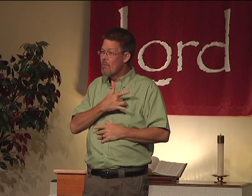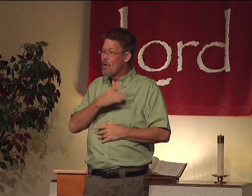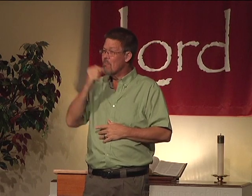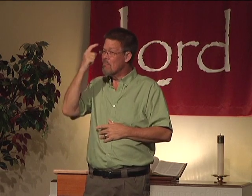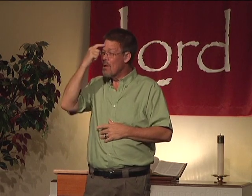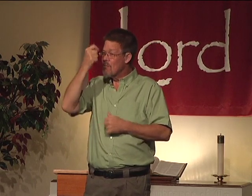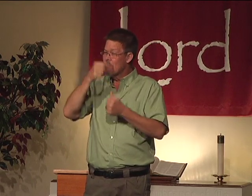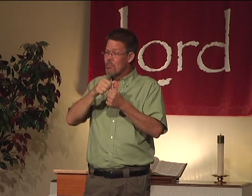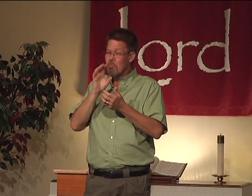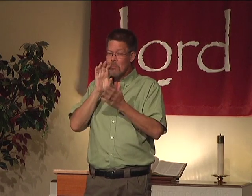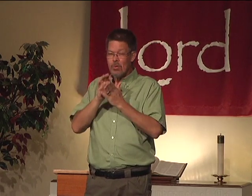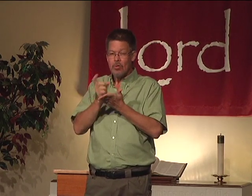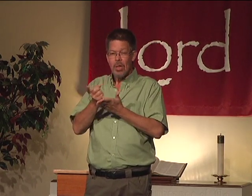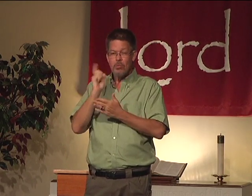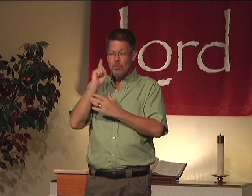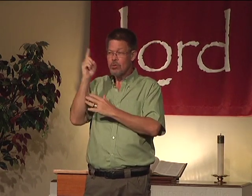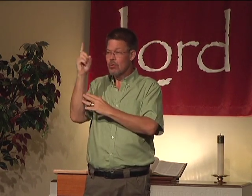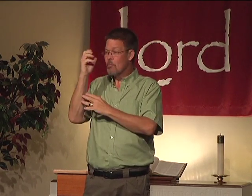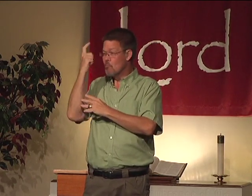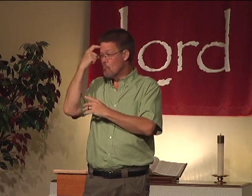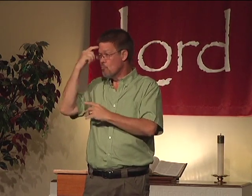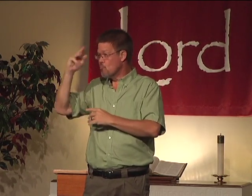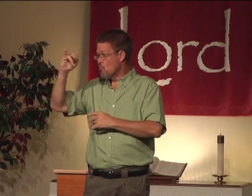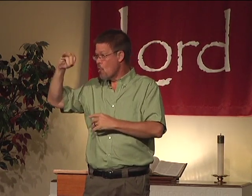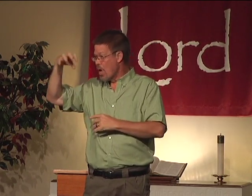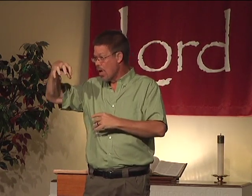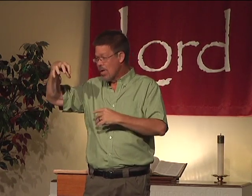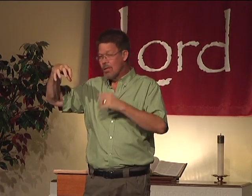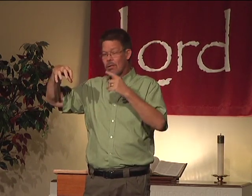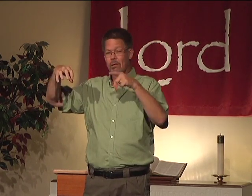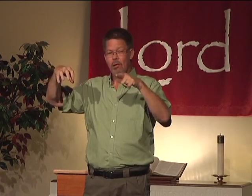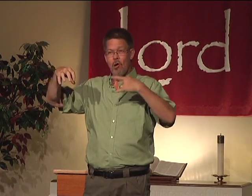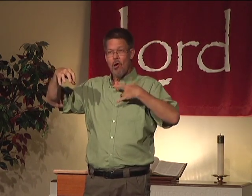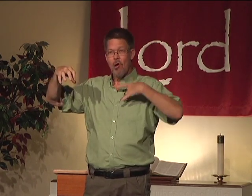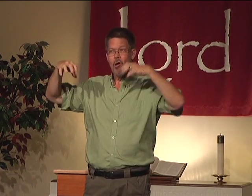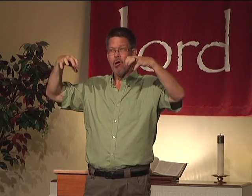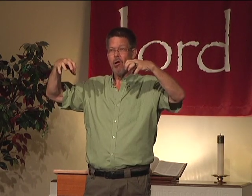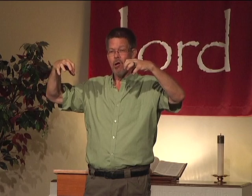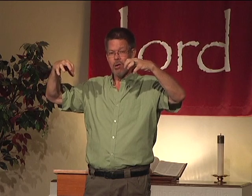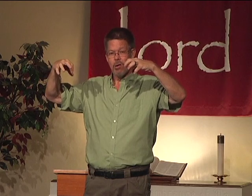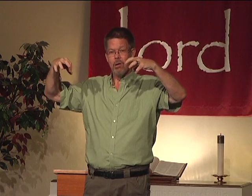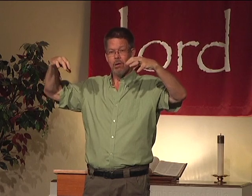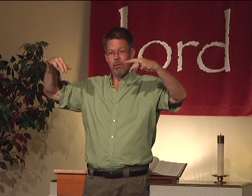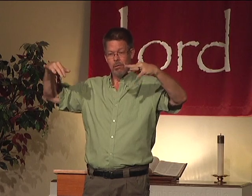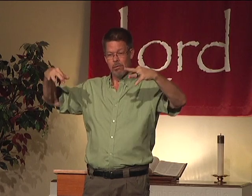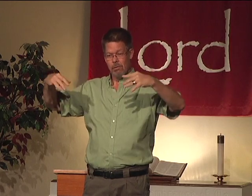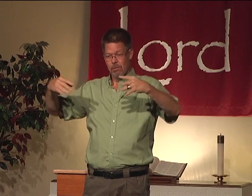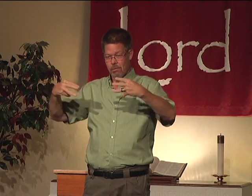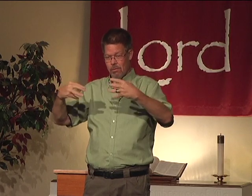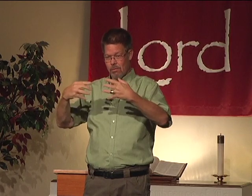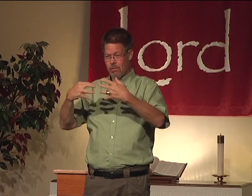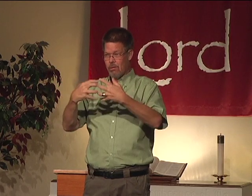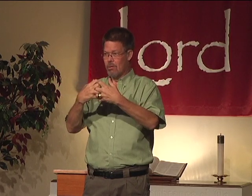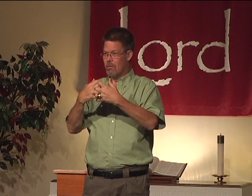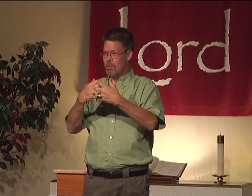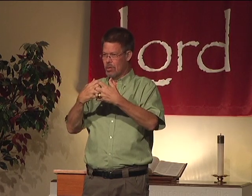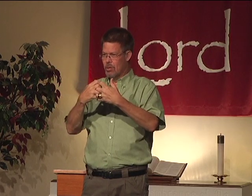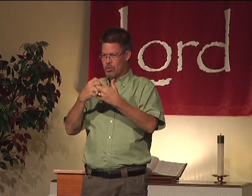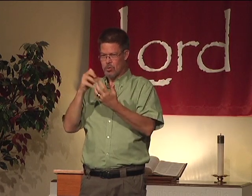And it comes from the hearts and minds. Remember that picture I showed you last week with the heart and the brain and how it all came